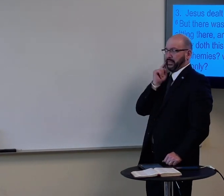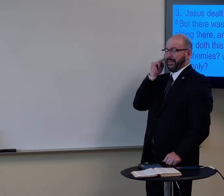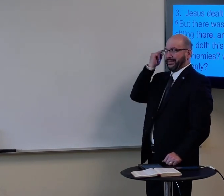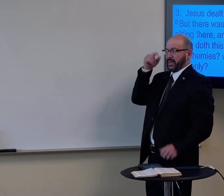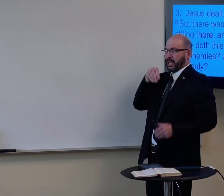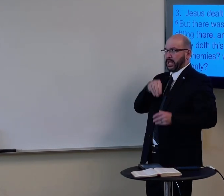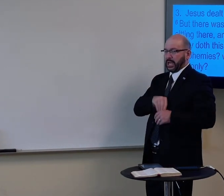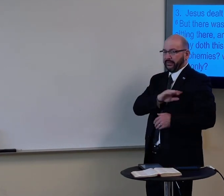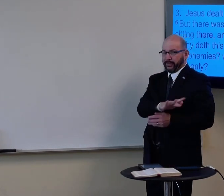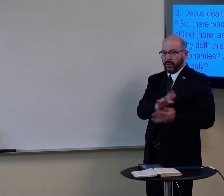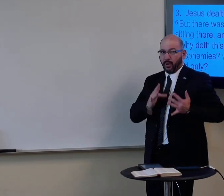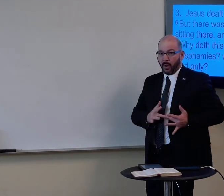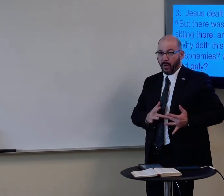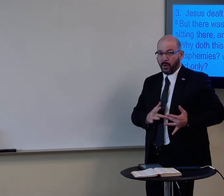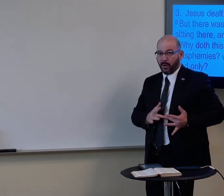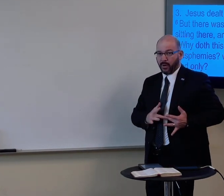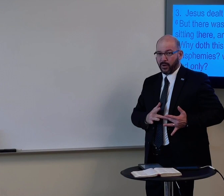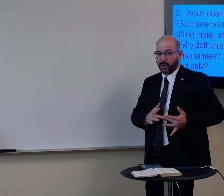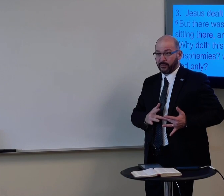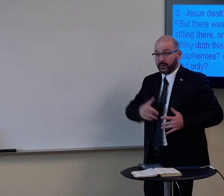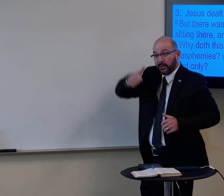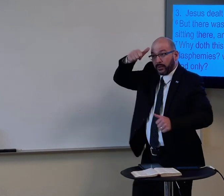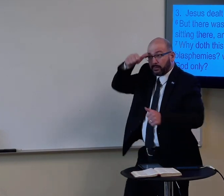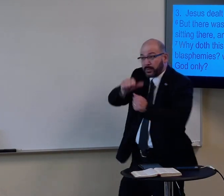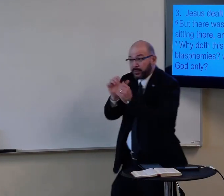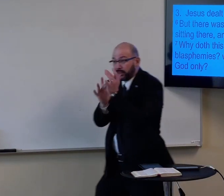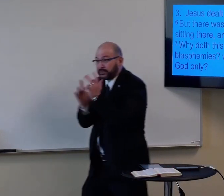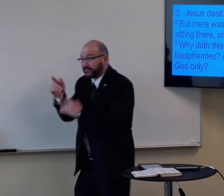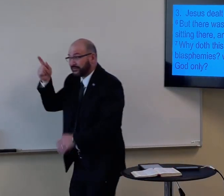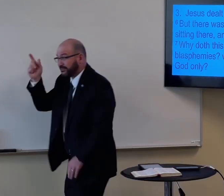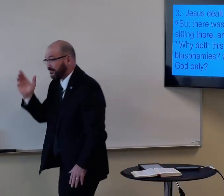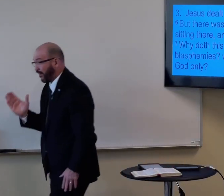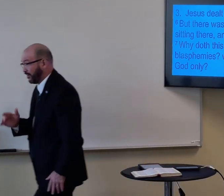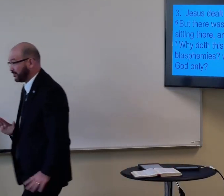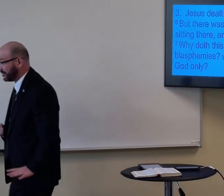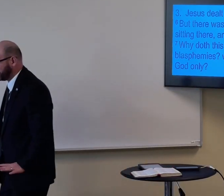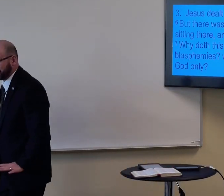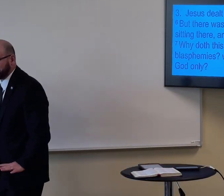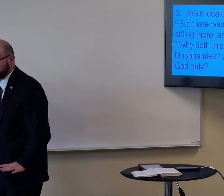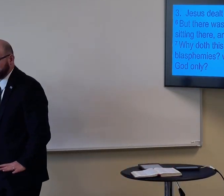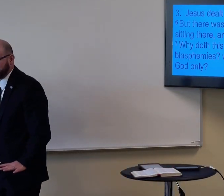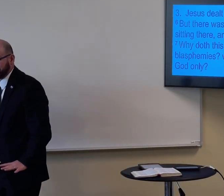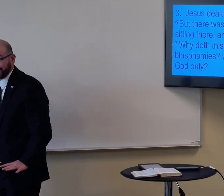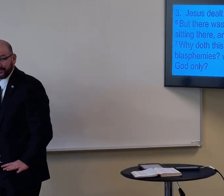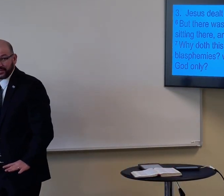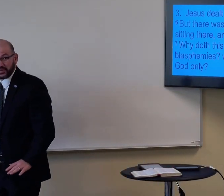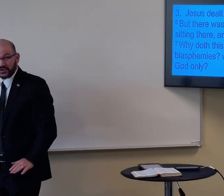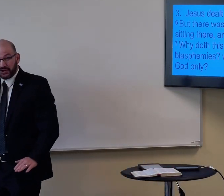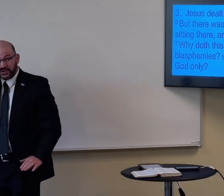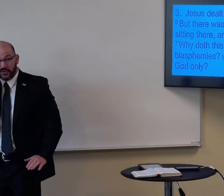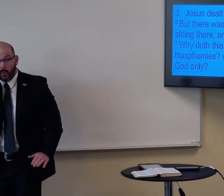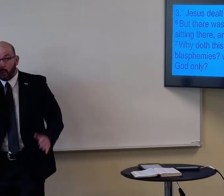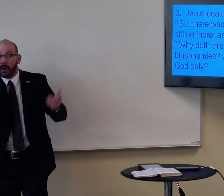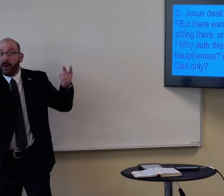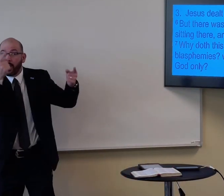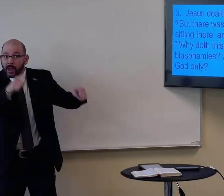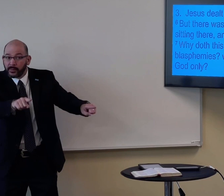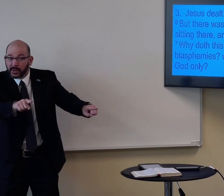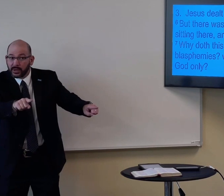thinking some things in their heart. So, remember, Jesus is God, right? And